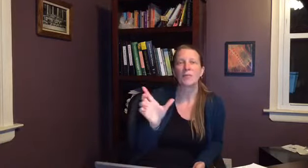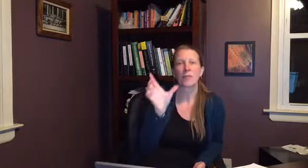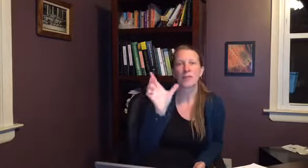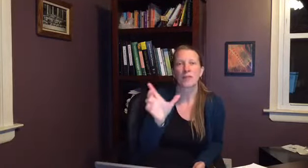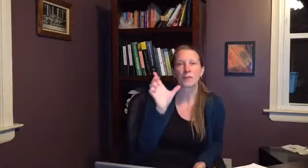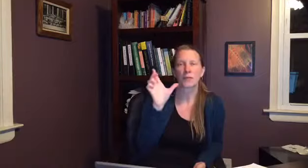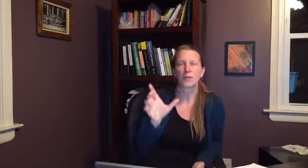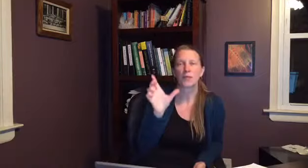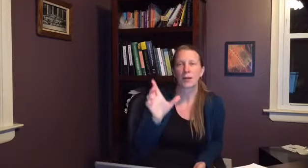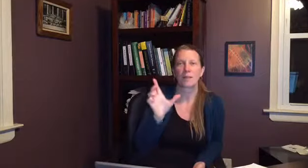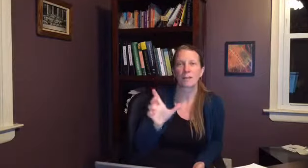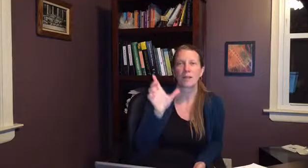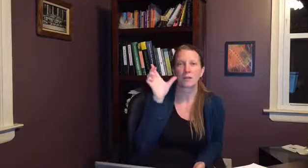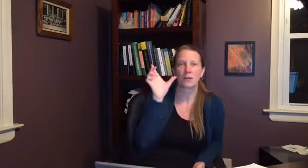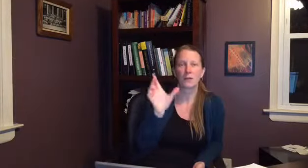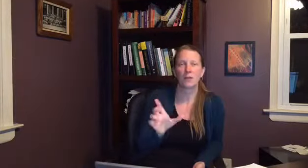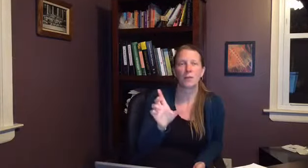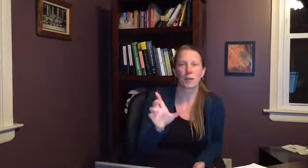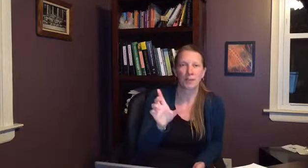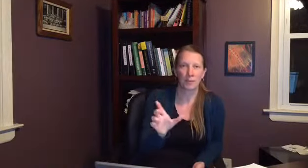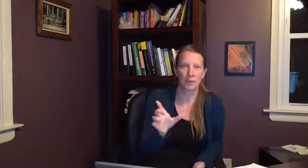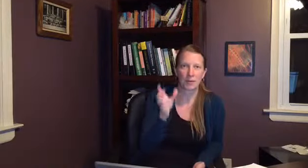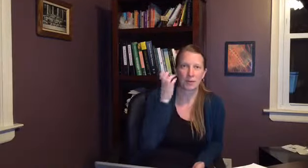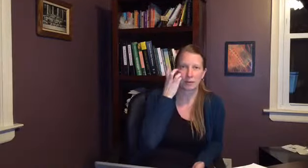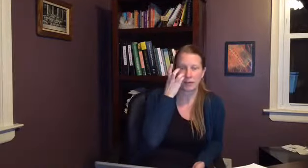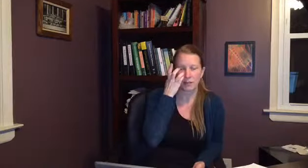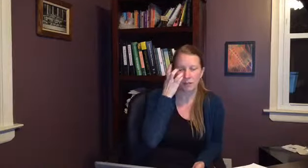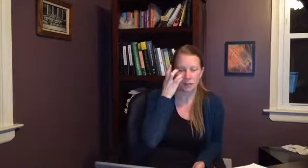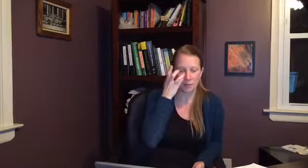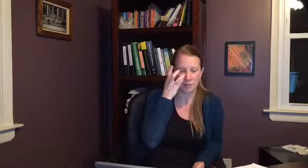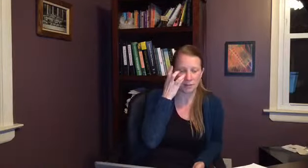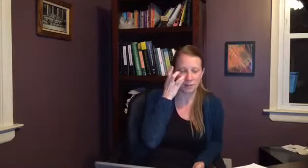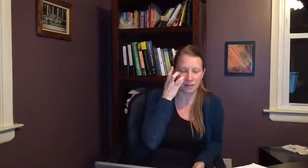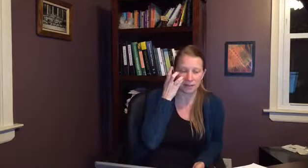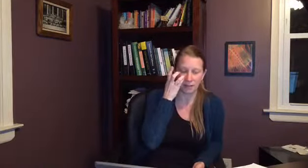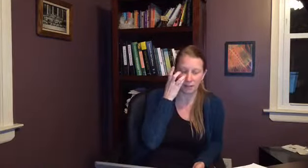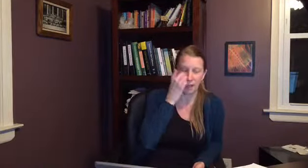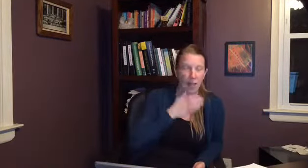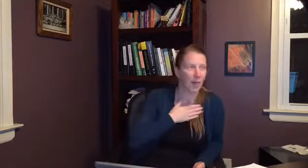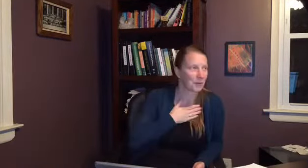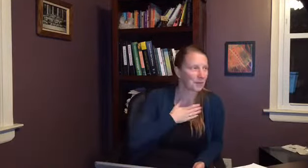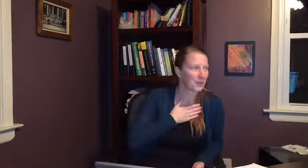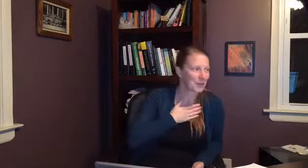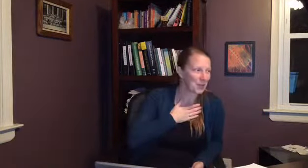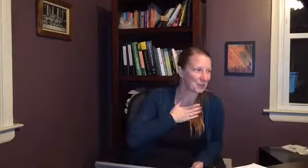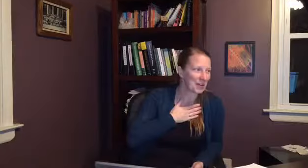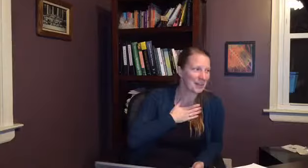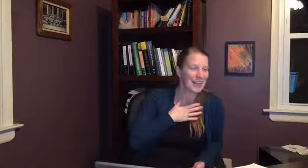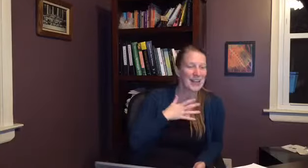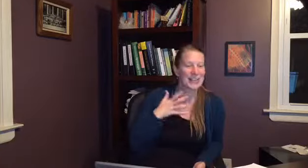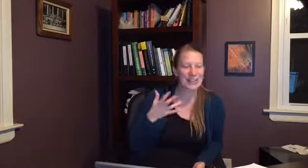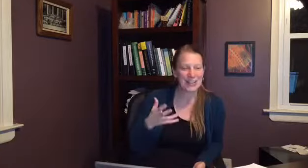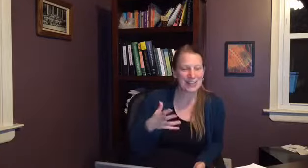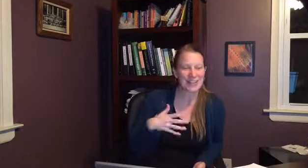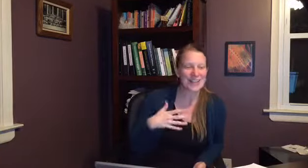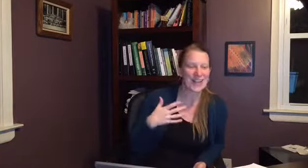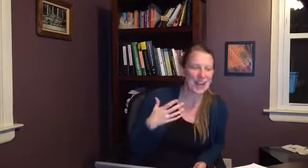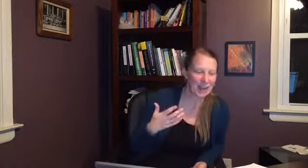within the first three months of you being with that person that's what um statistics excuse me statistics and